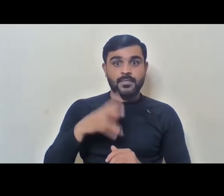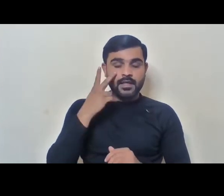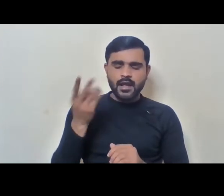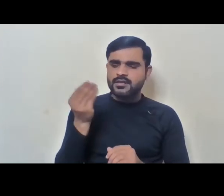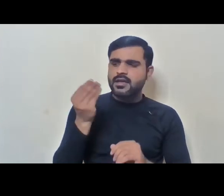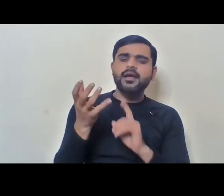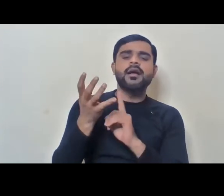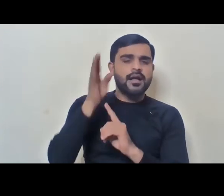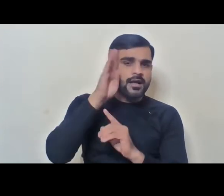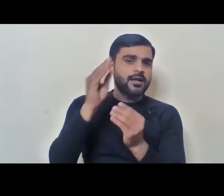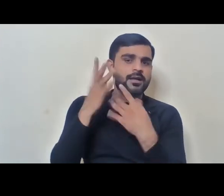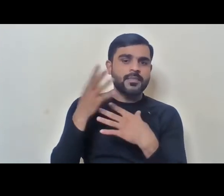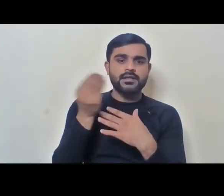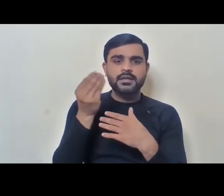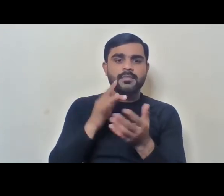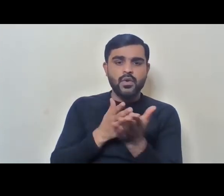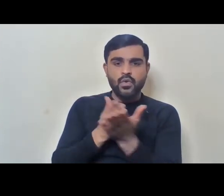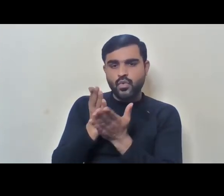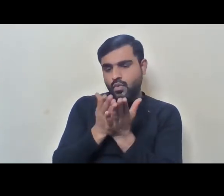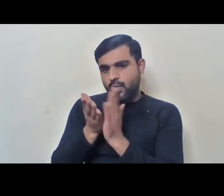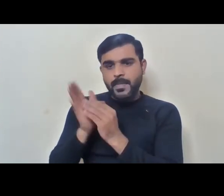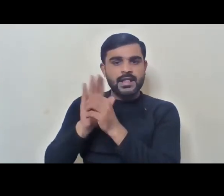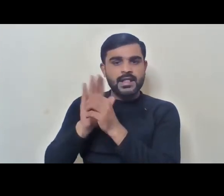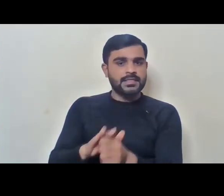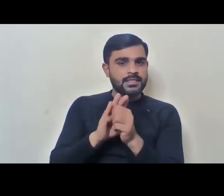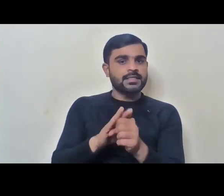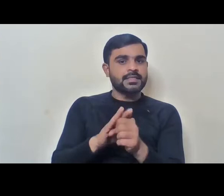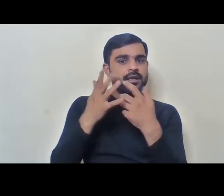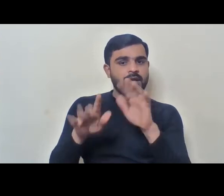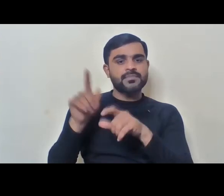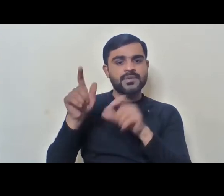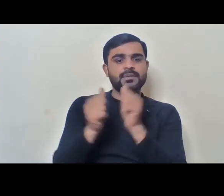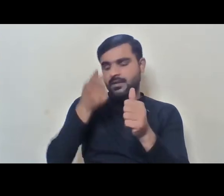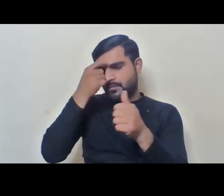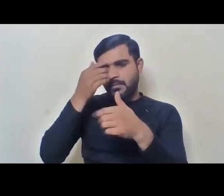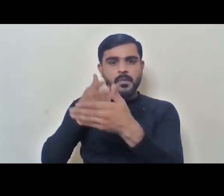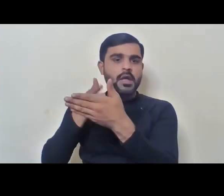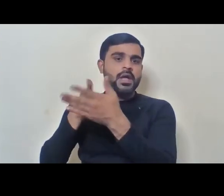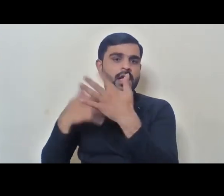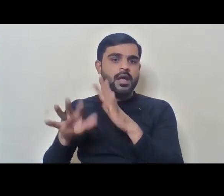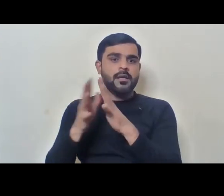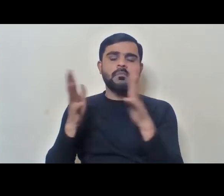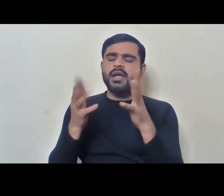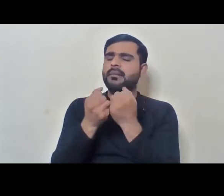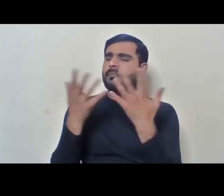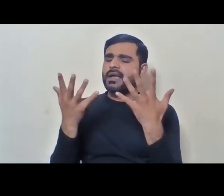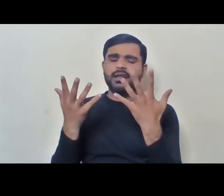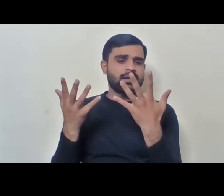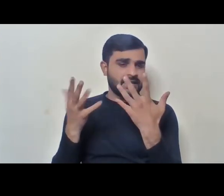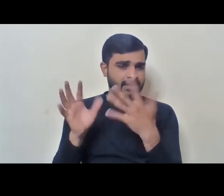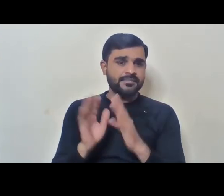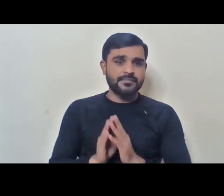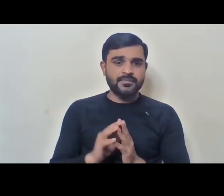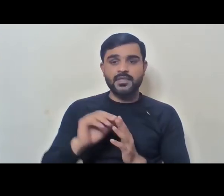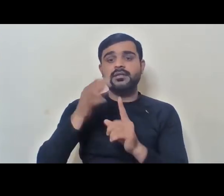that there are subtle ways of discrimination that people with disabilities face very, very rampantly in the